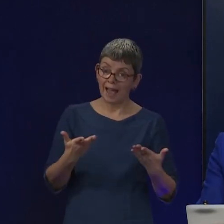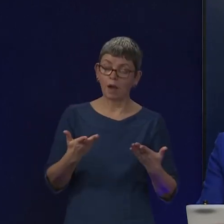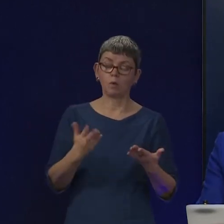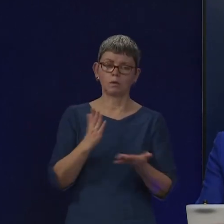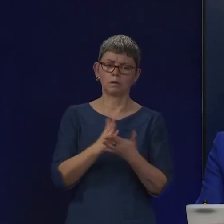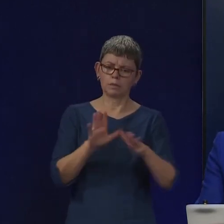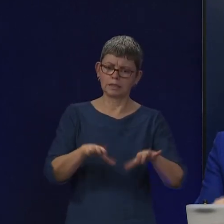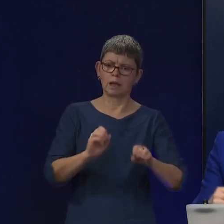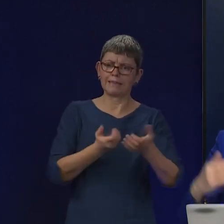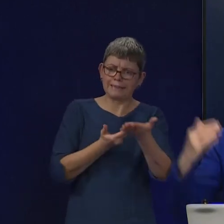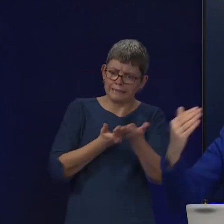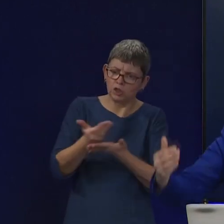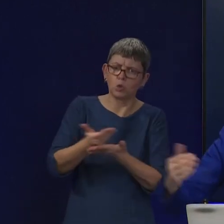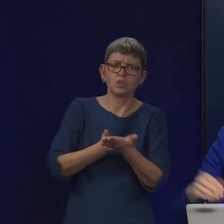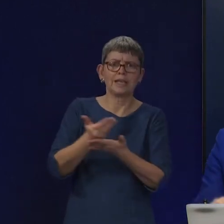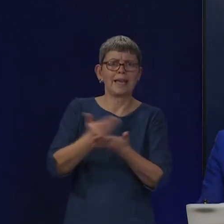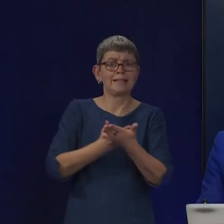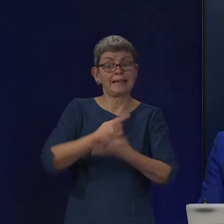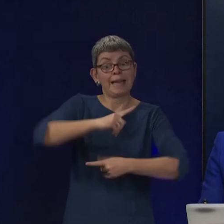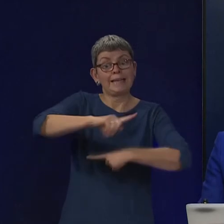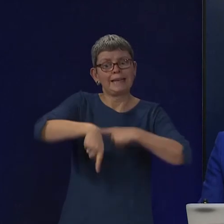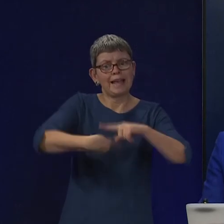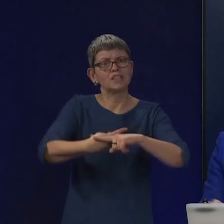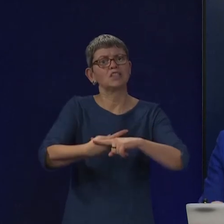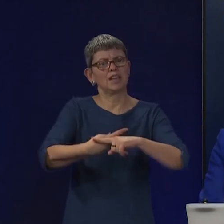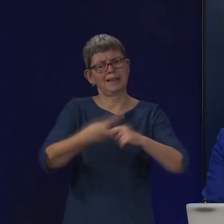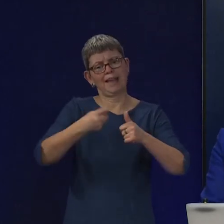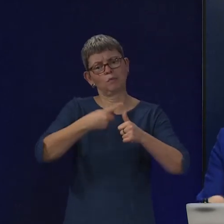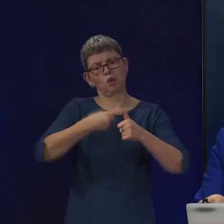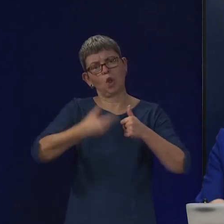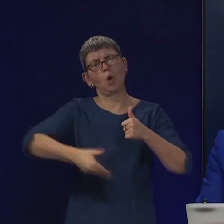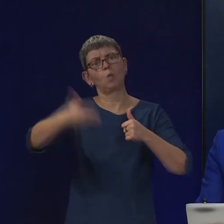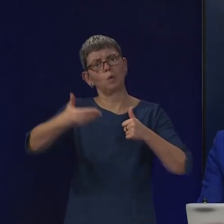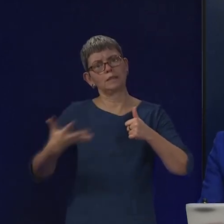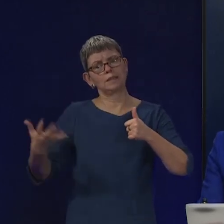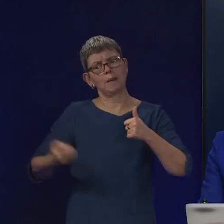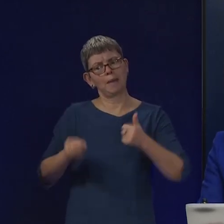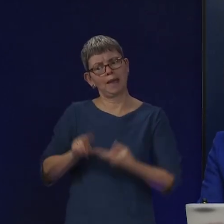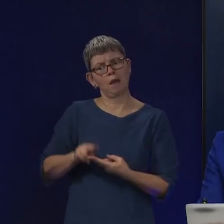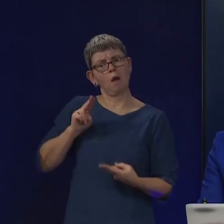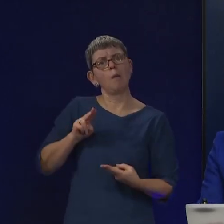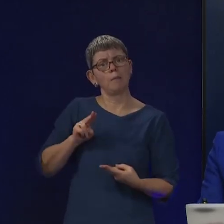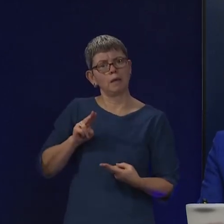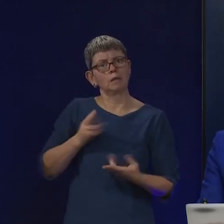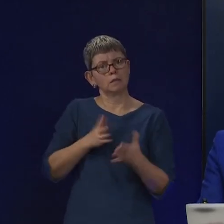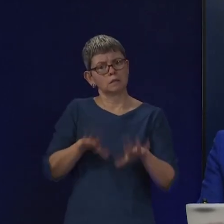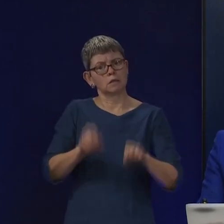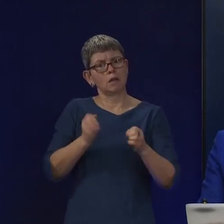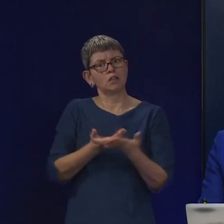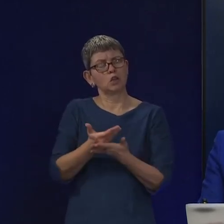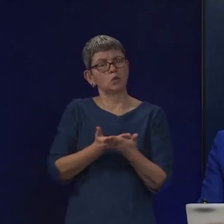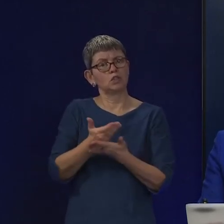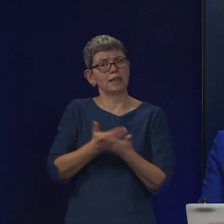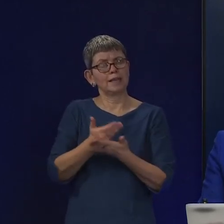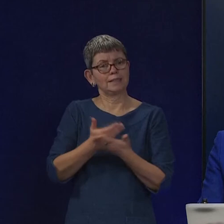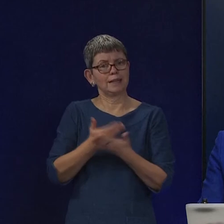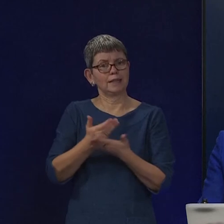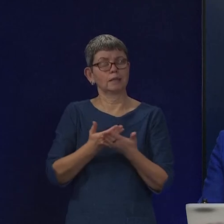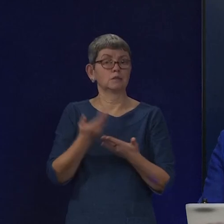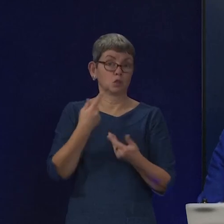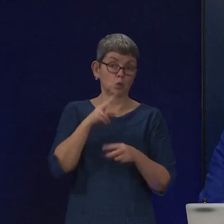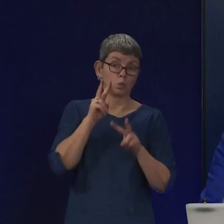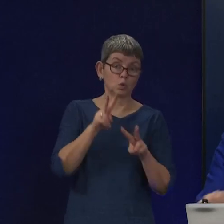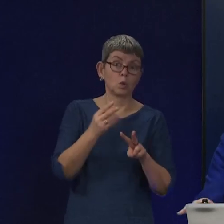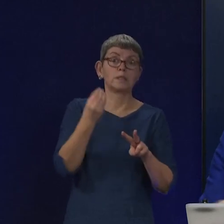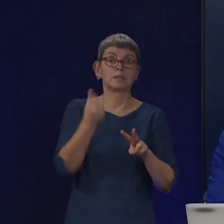or about to be negotiating intensively, about next year's pay rise. And you'll have seen some of the latest developments at the end of last